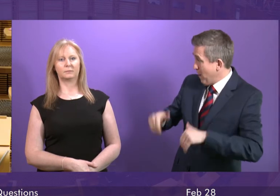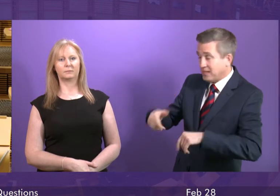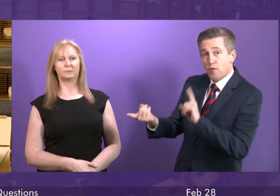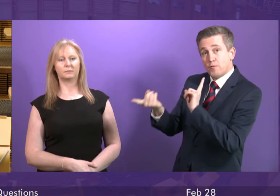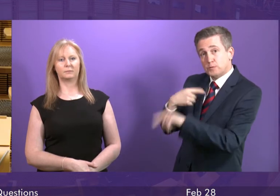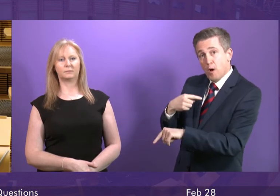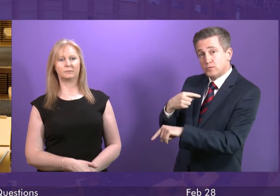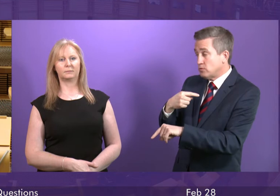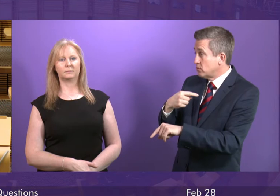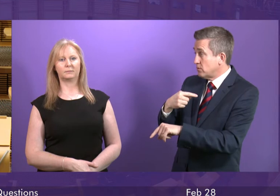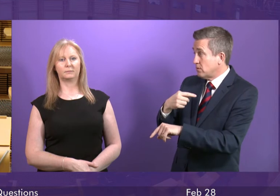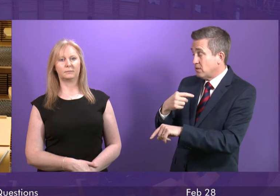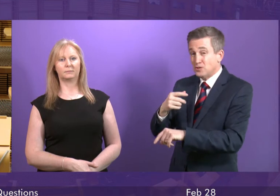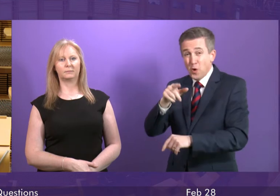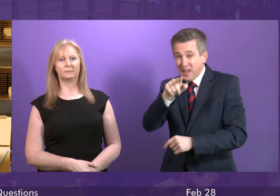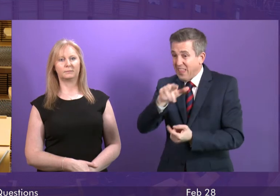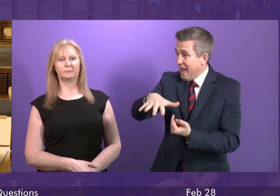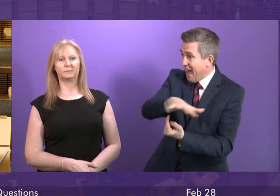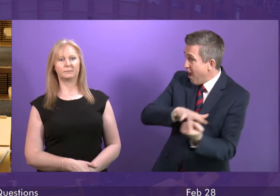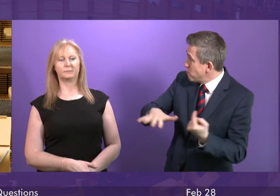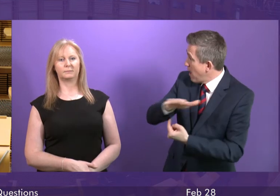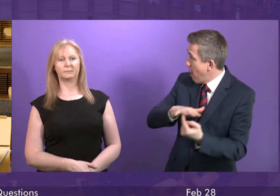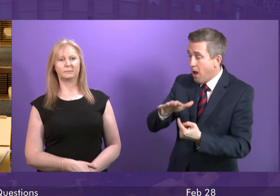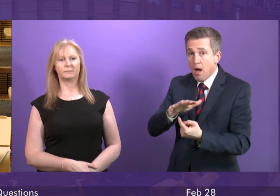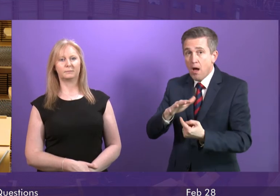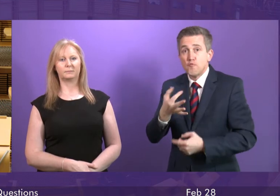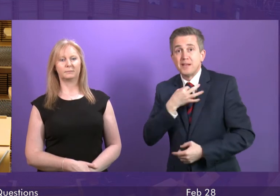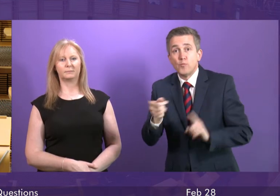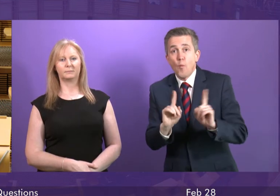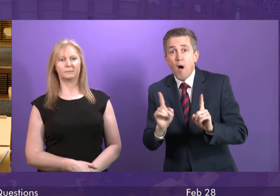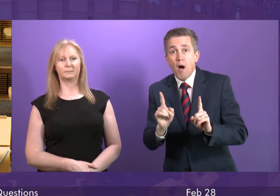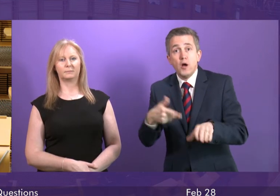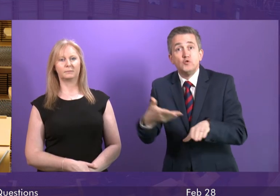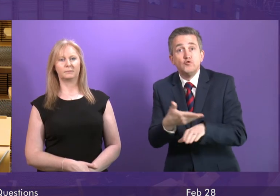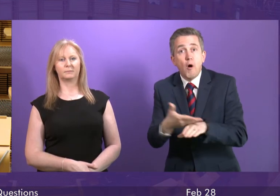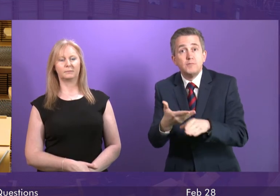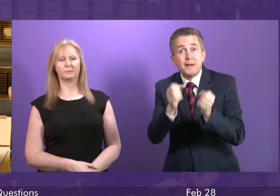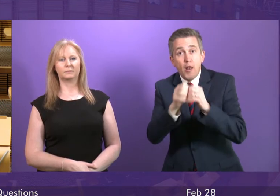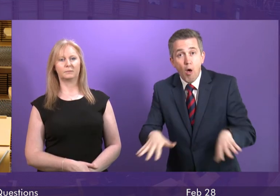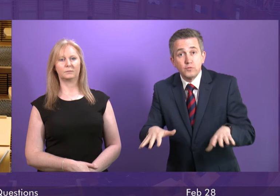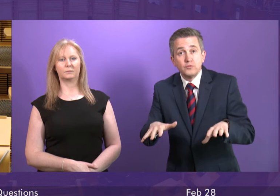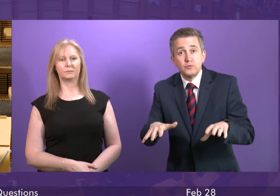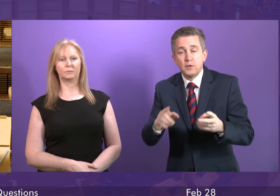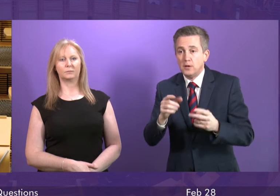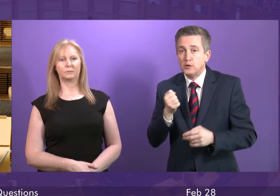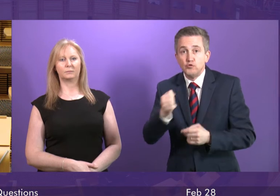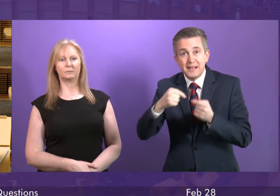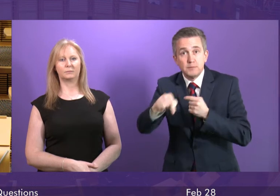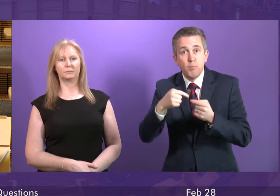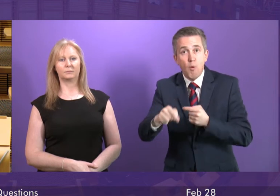out there in the real world, what is at stake are people's livelihoods and a national transport asset. So